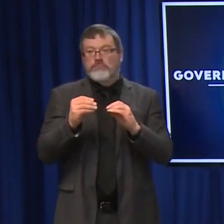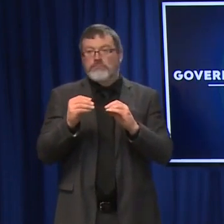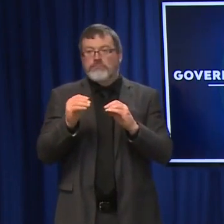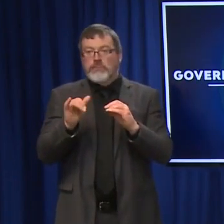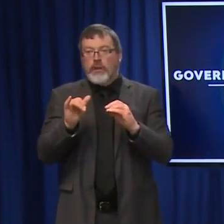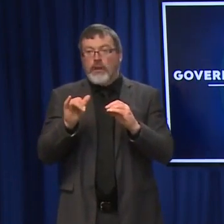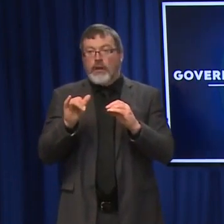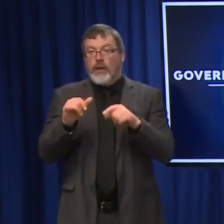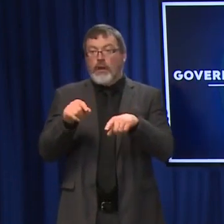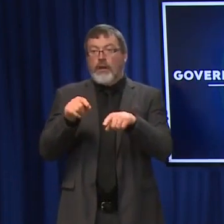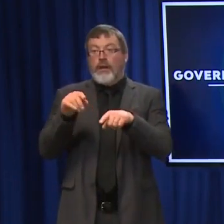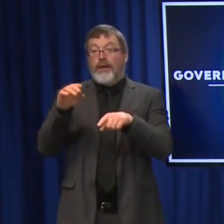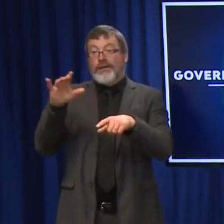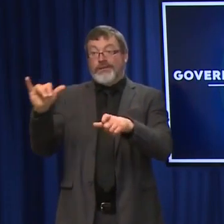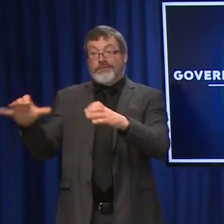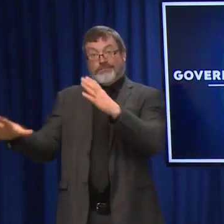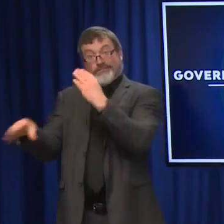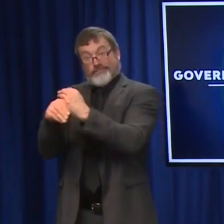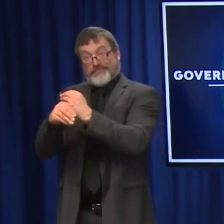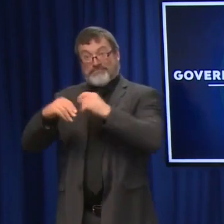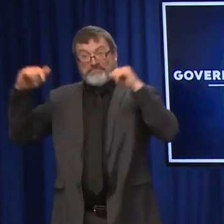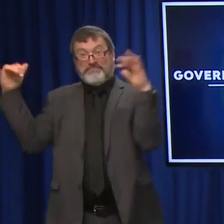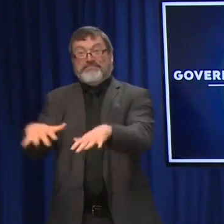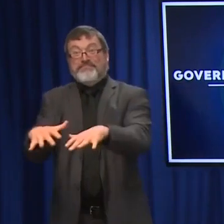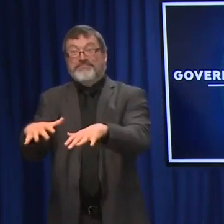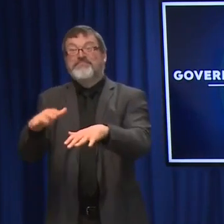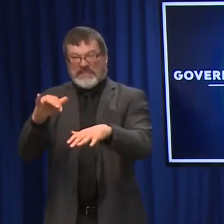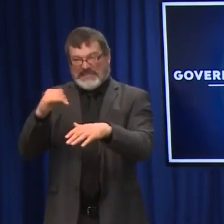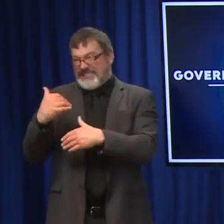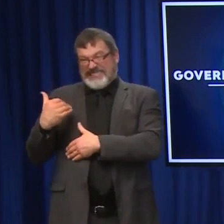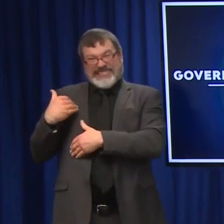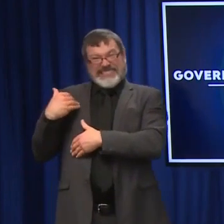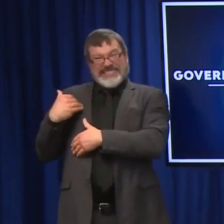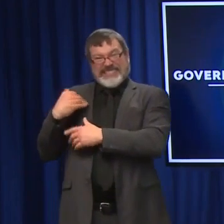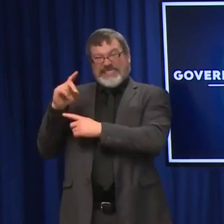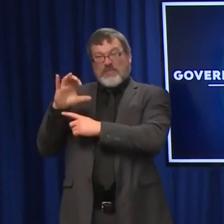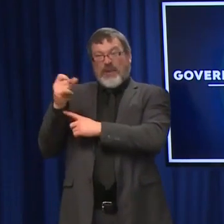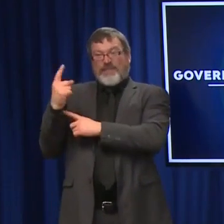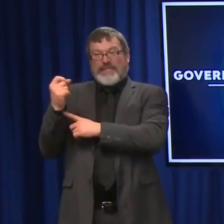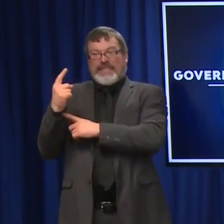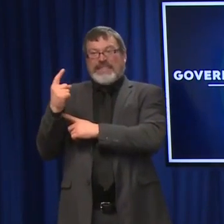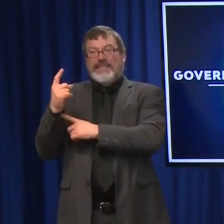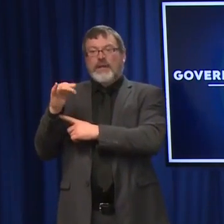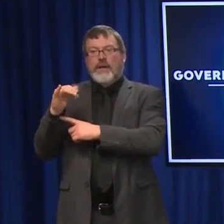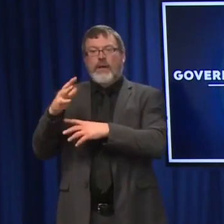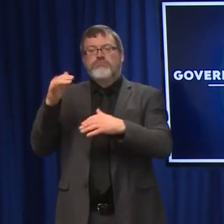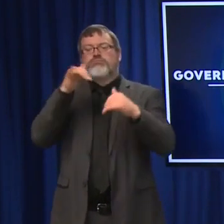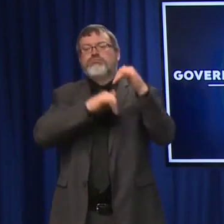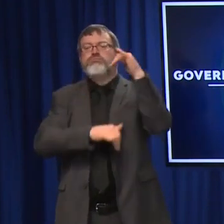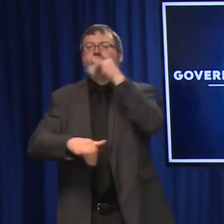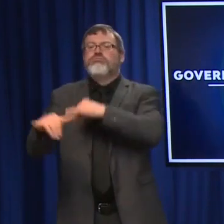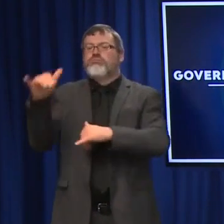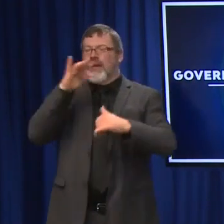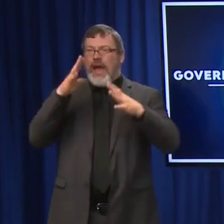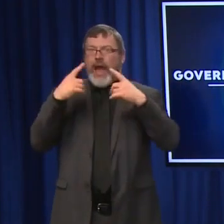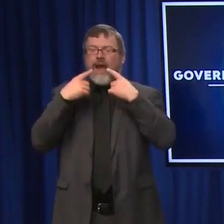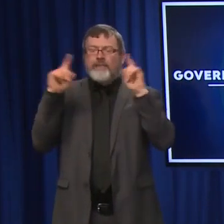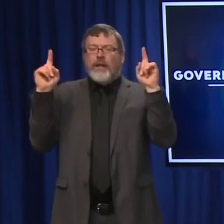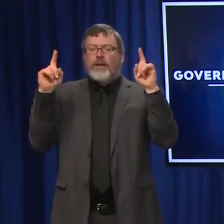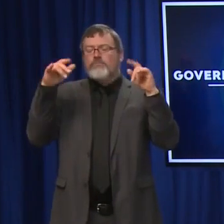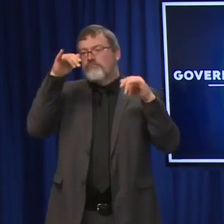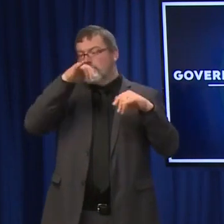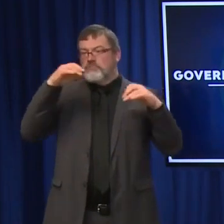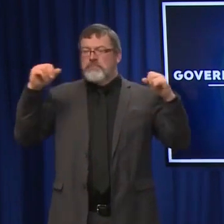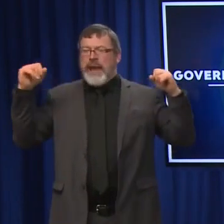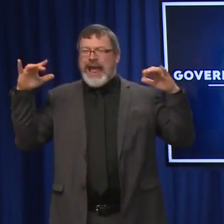is Booster Blitz 2.0. Another great program. The Booster Blitz was wonderfully successful just about a week and a half ago, so we're doing it